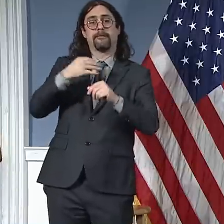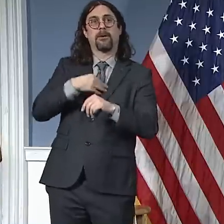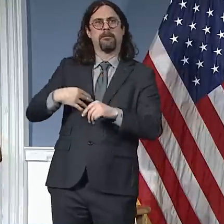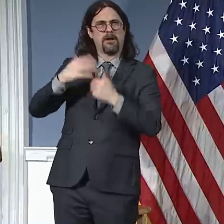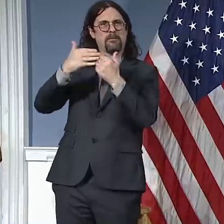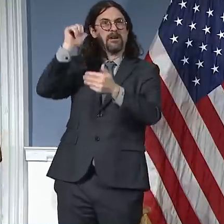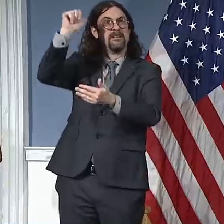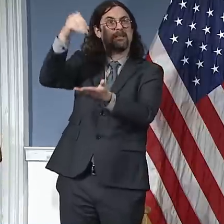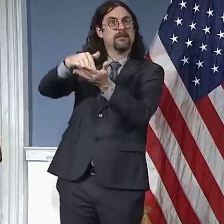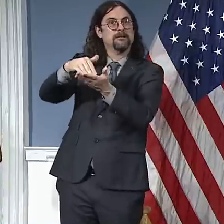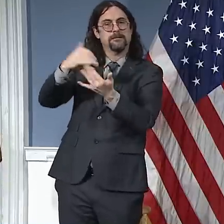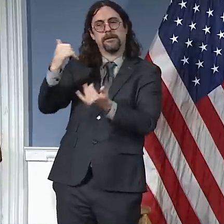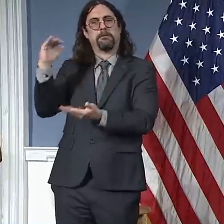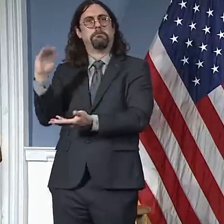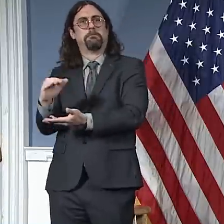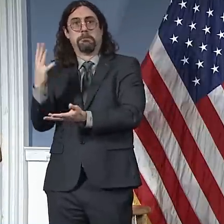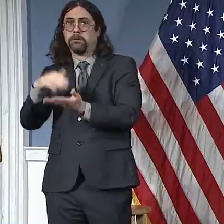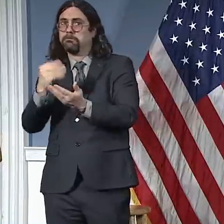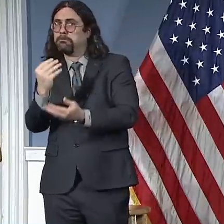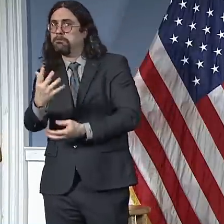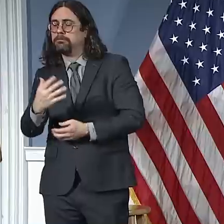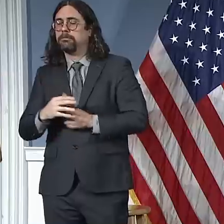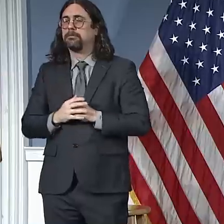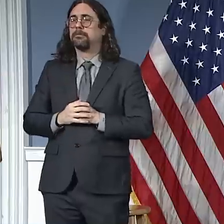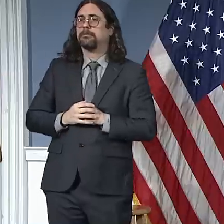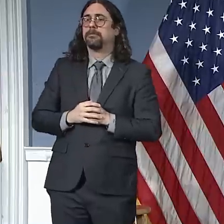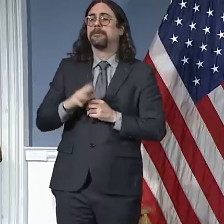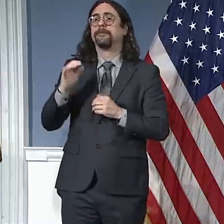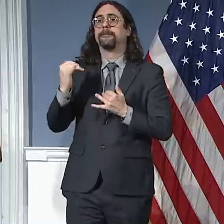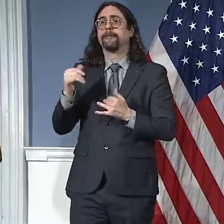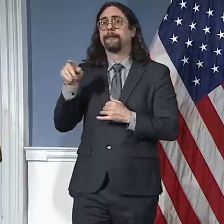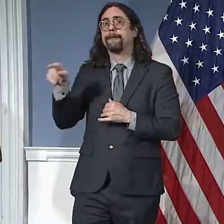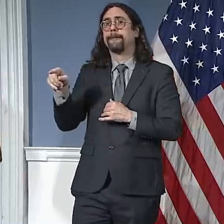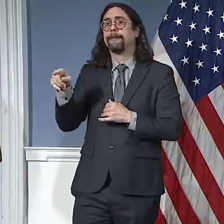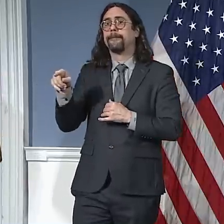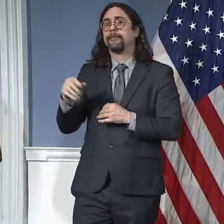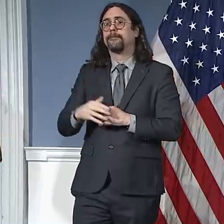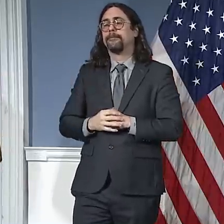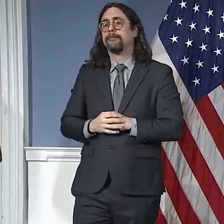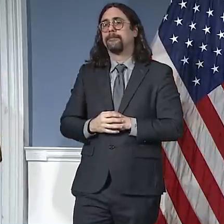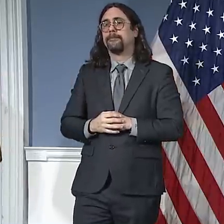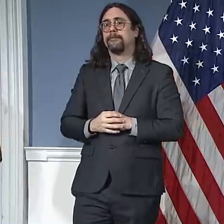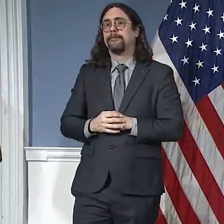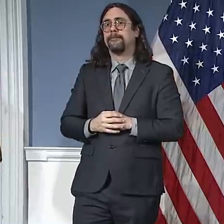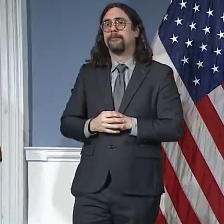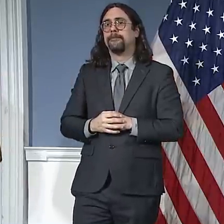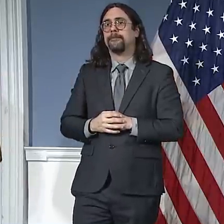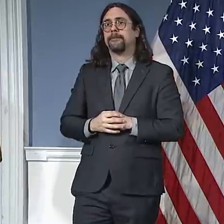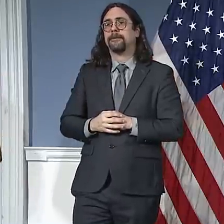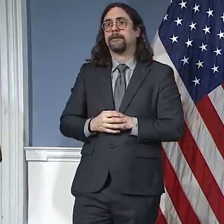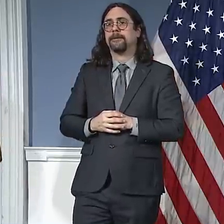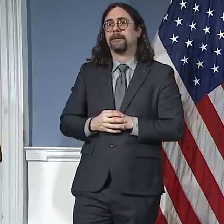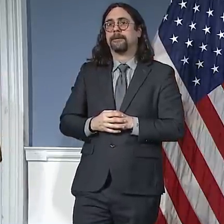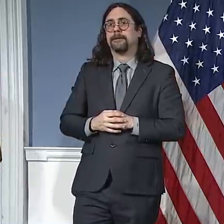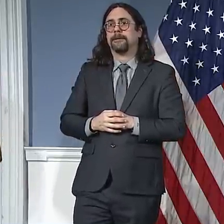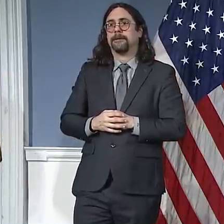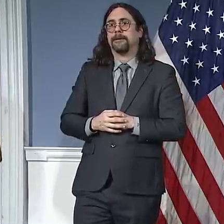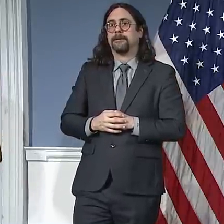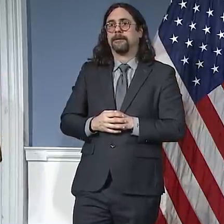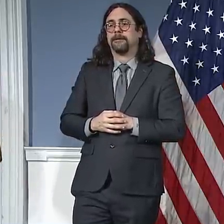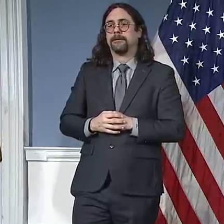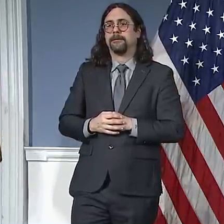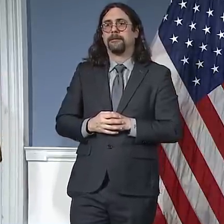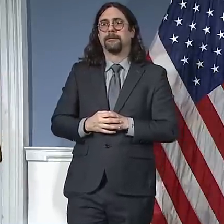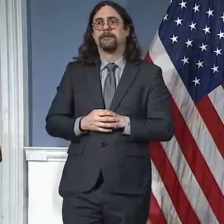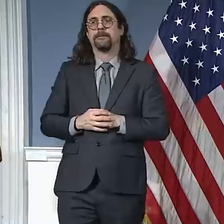in terms of those who are most in danger. And obviously Dr. Fauci has done an extraordinary job during